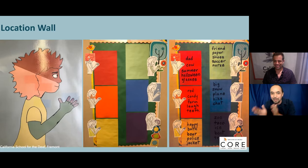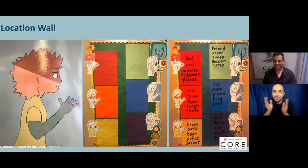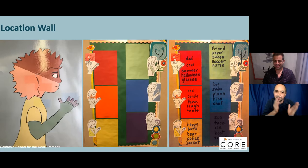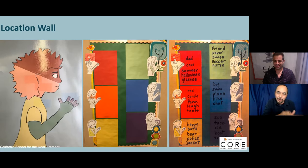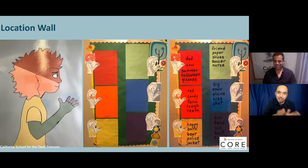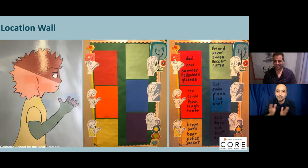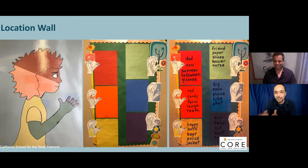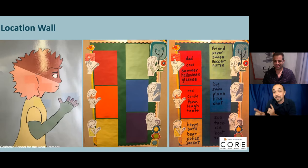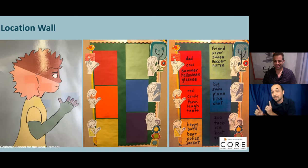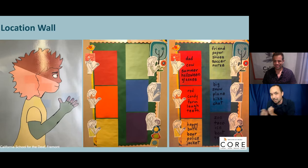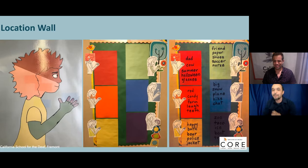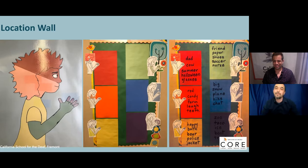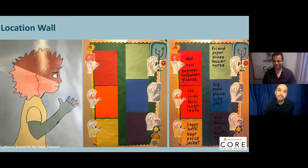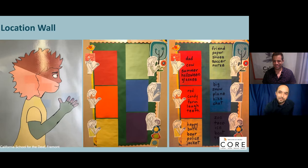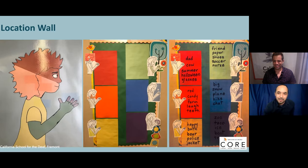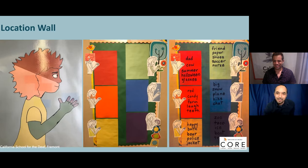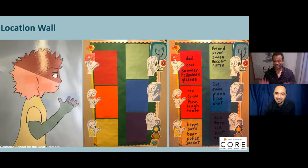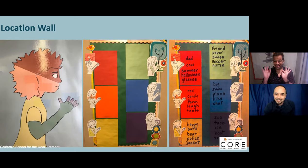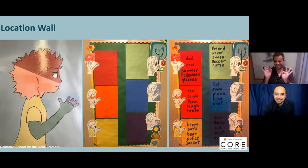it up based on the location of the ASL sign.